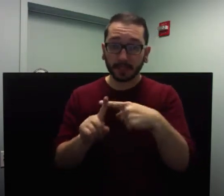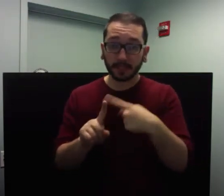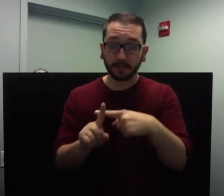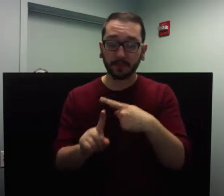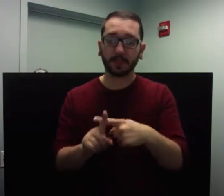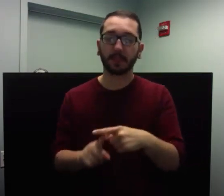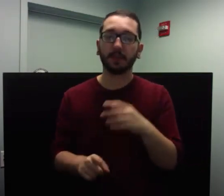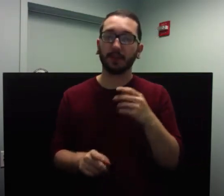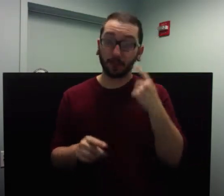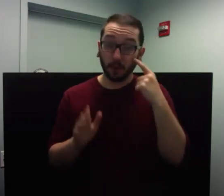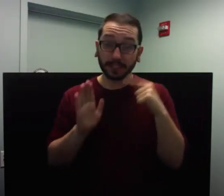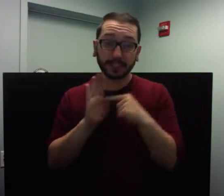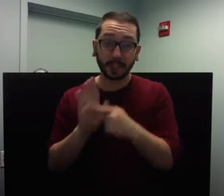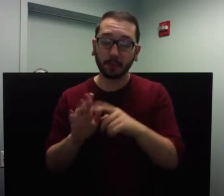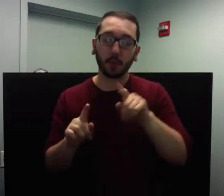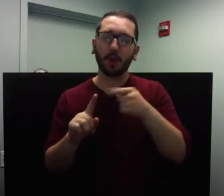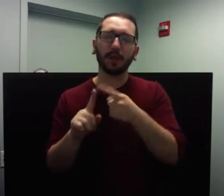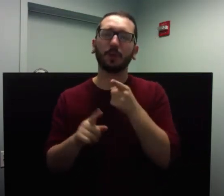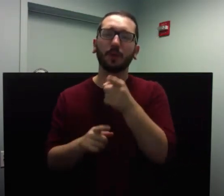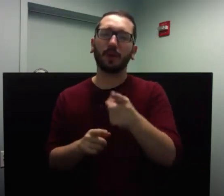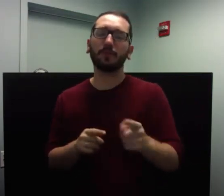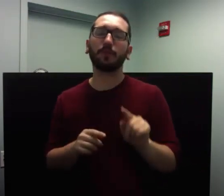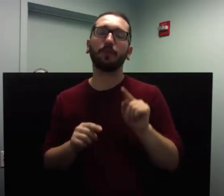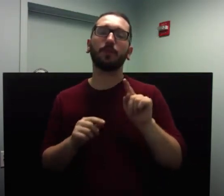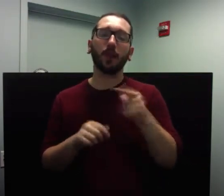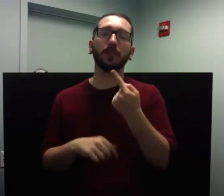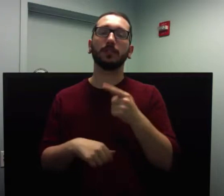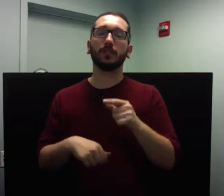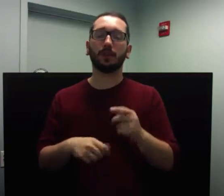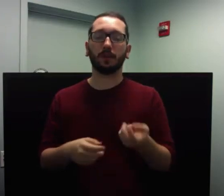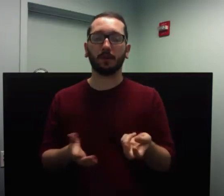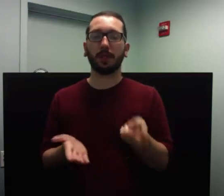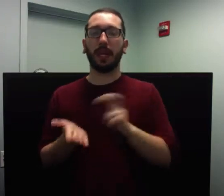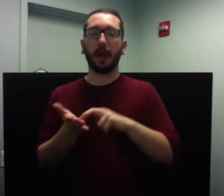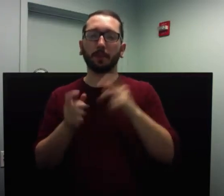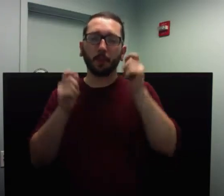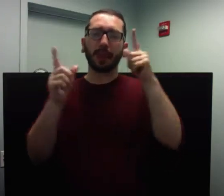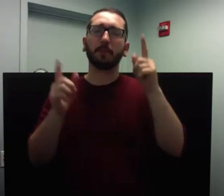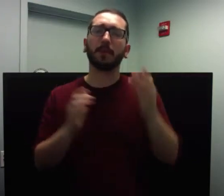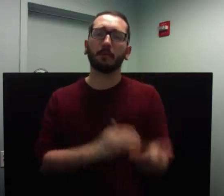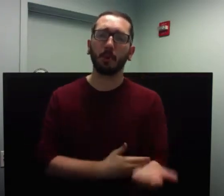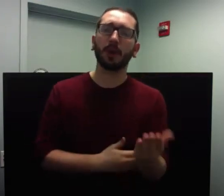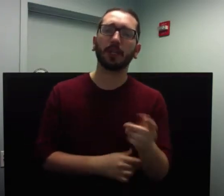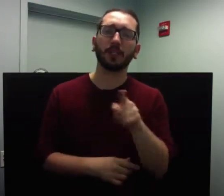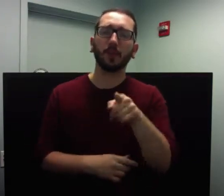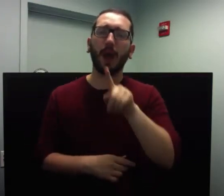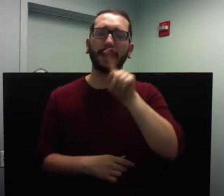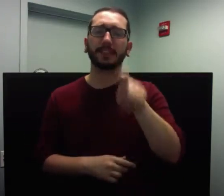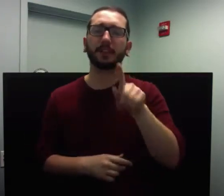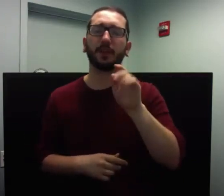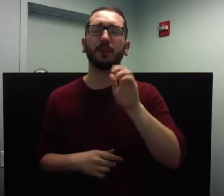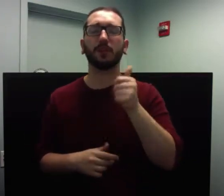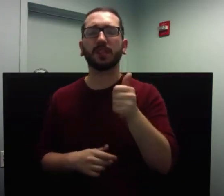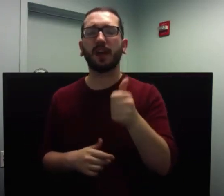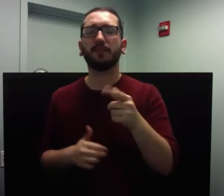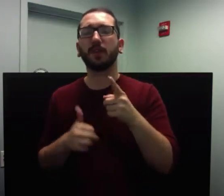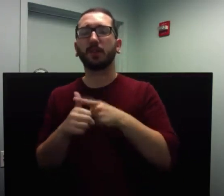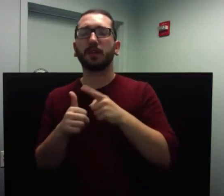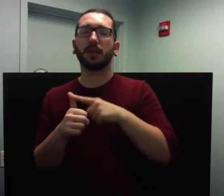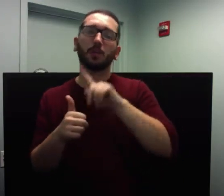when you first wake up in the morning, do you ask yourself questions like this? What do I have to do today? What